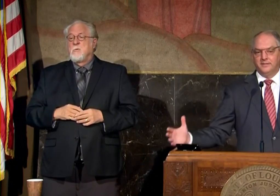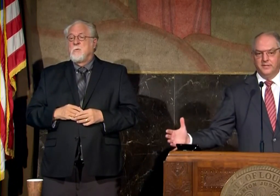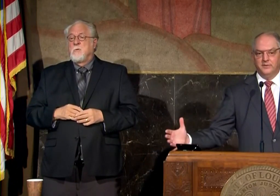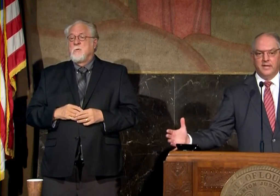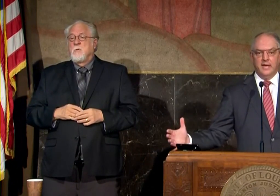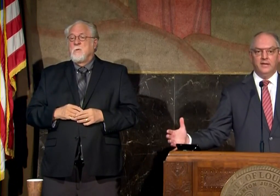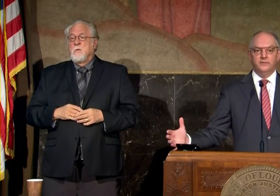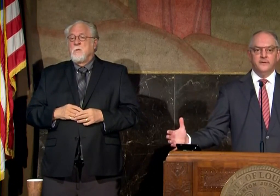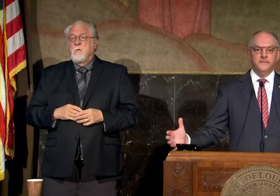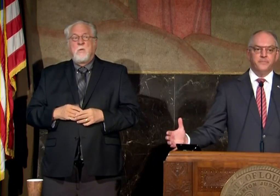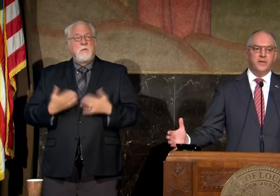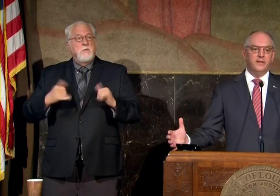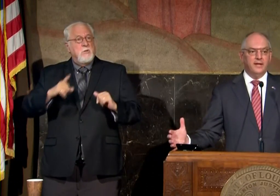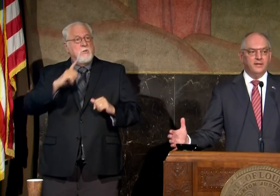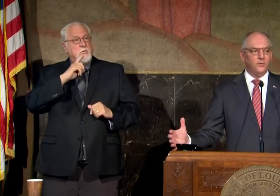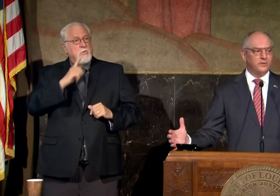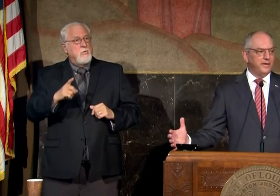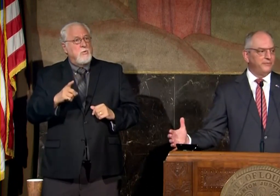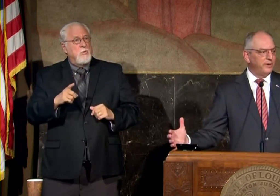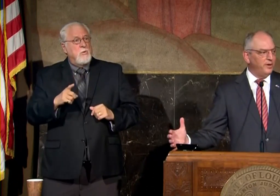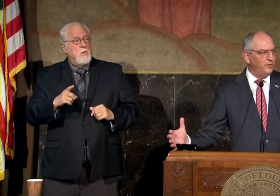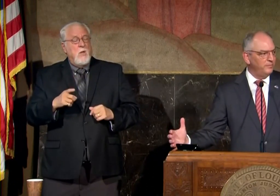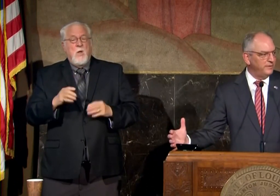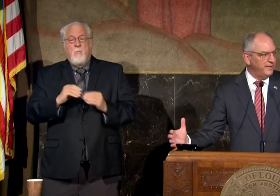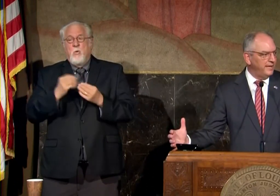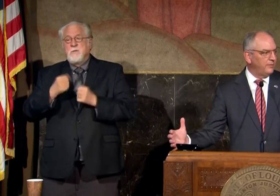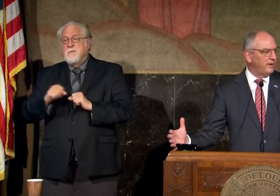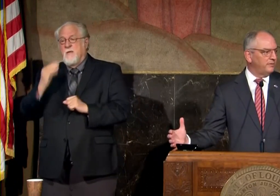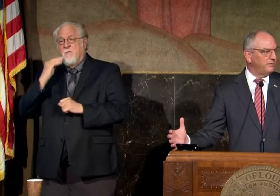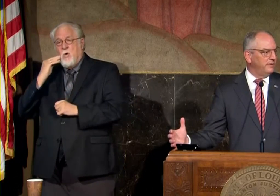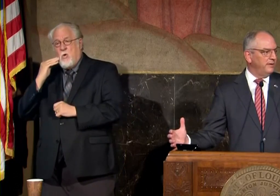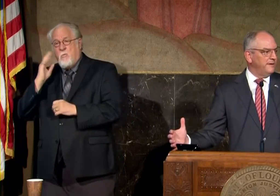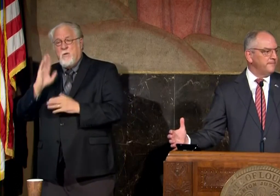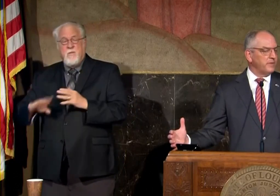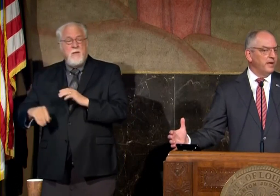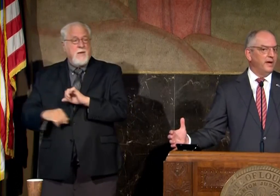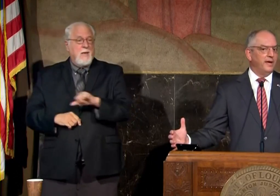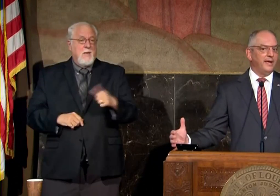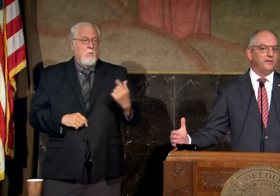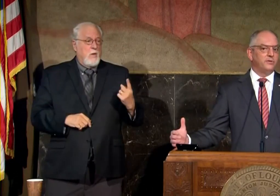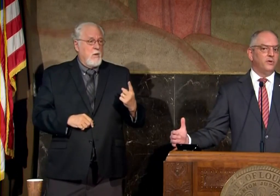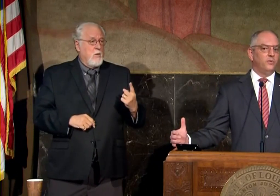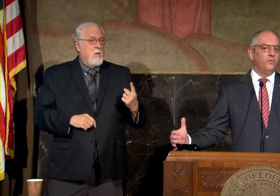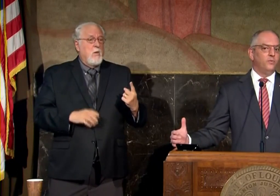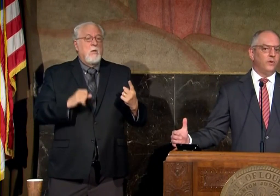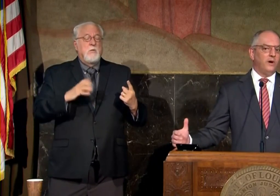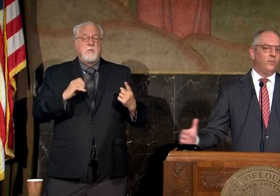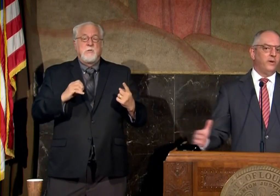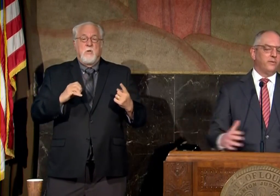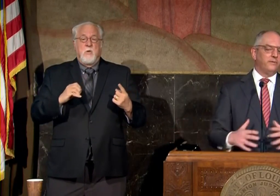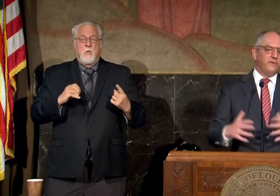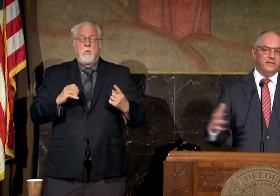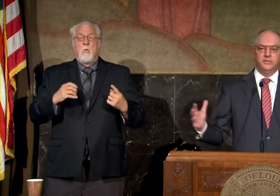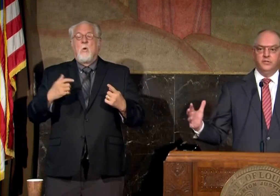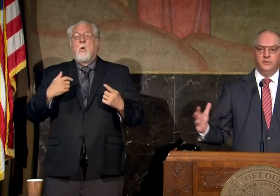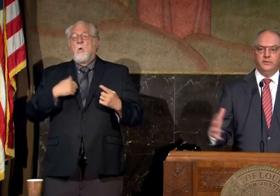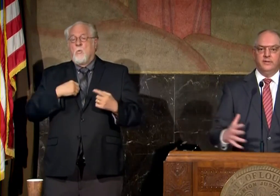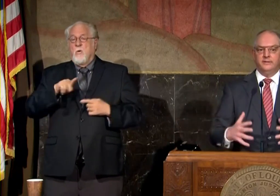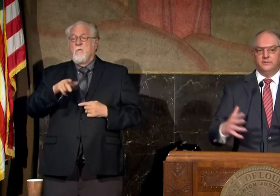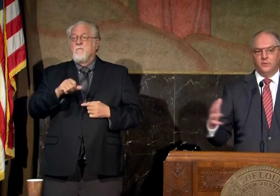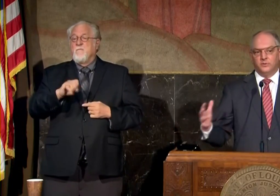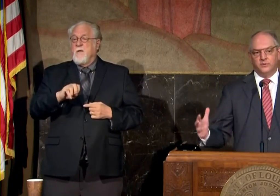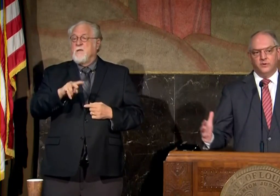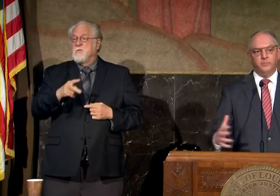is still the case that you are safer at home than anywhere else uh and so while we are in phase two